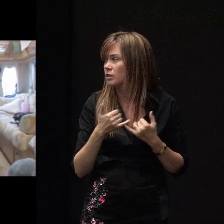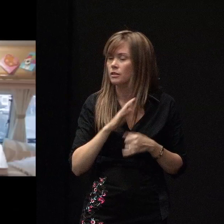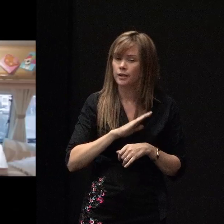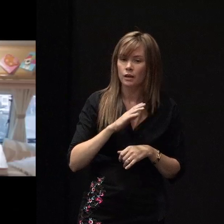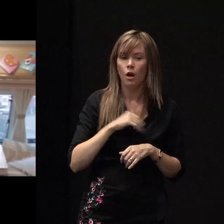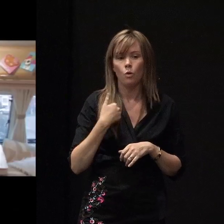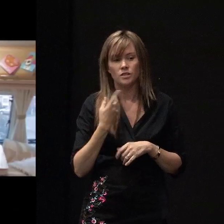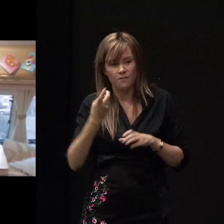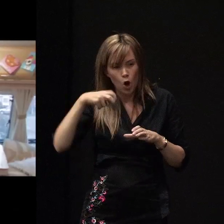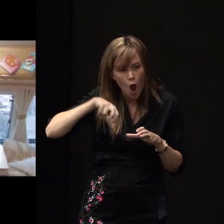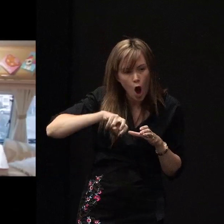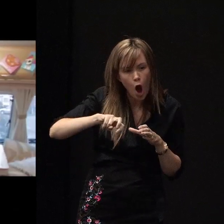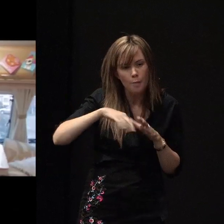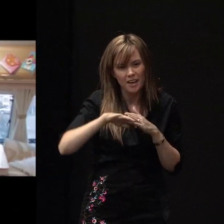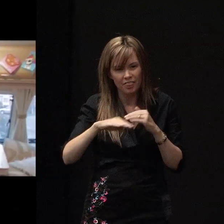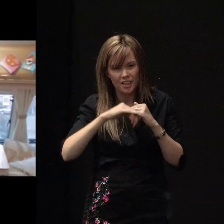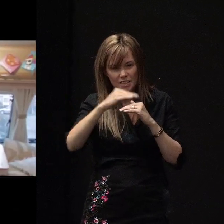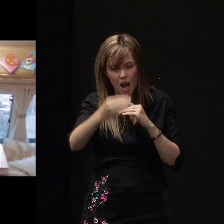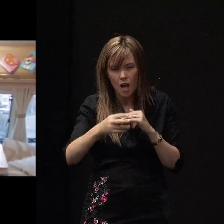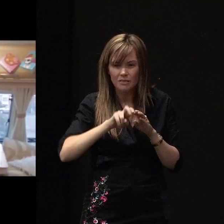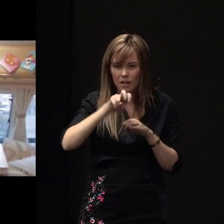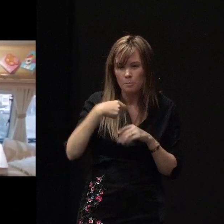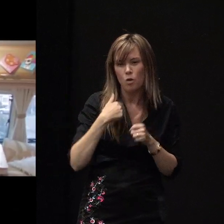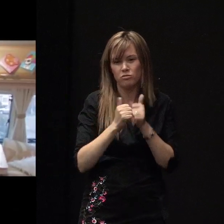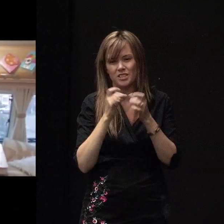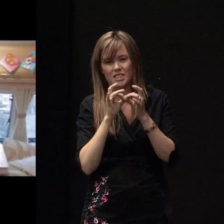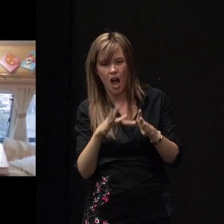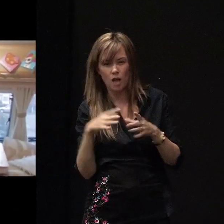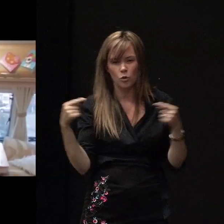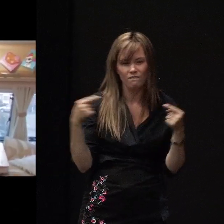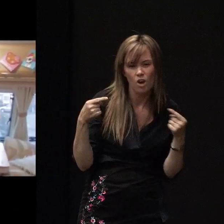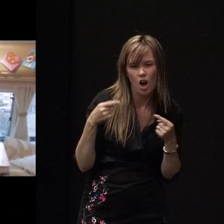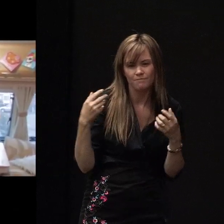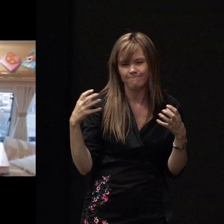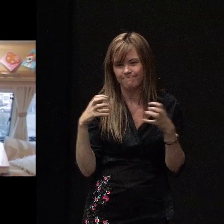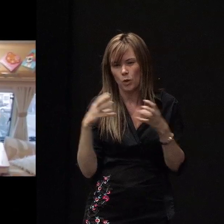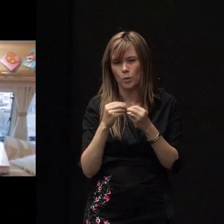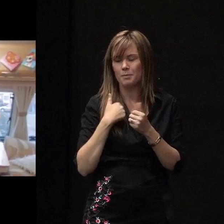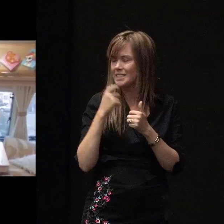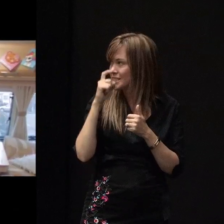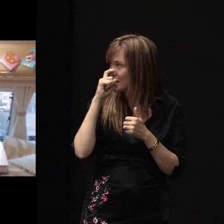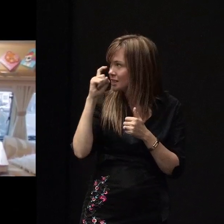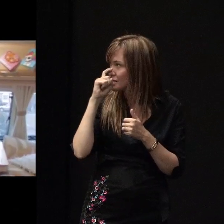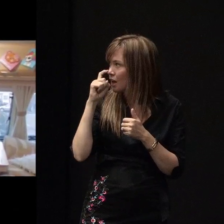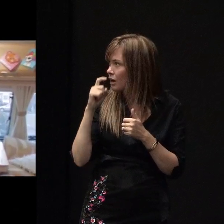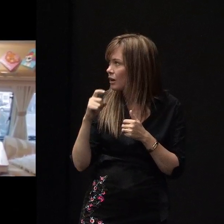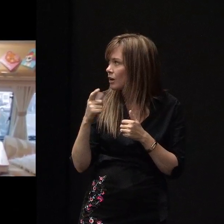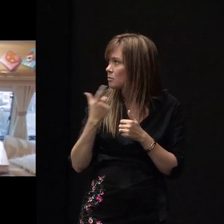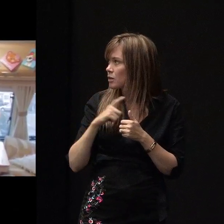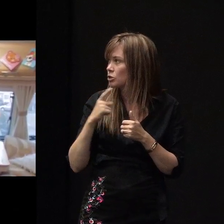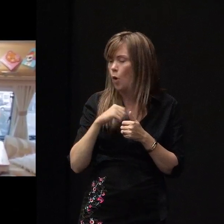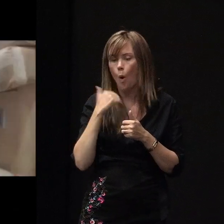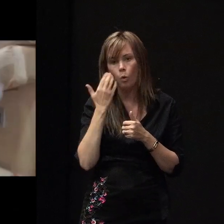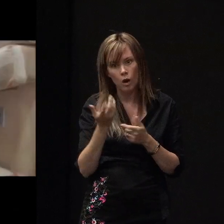table. Me and my brothers always start to fight my sister, because we're always